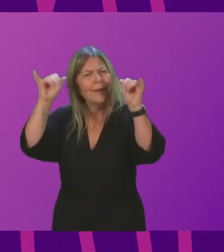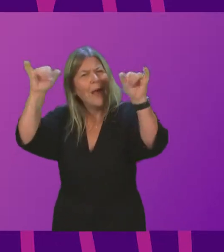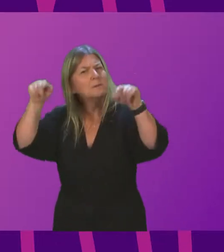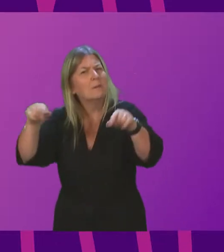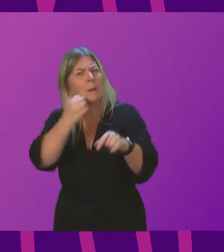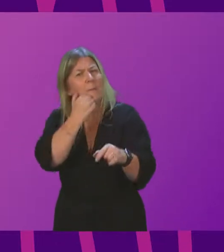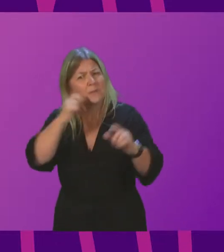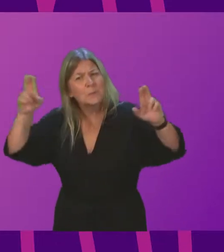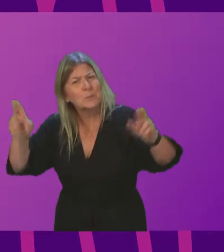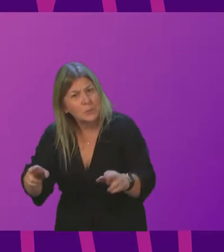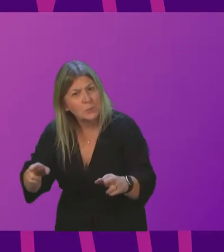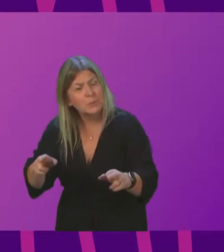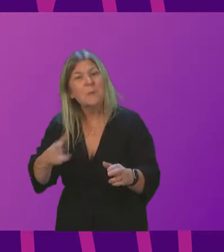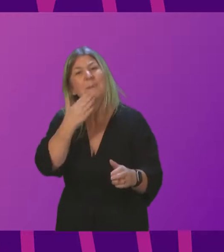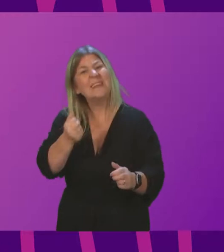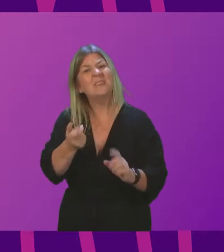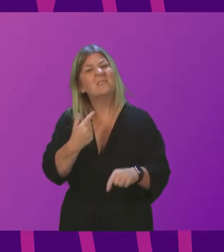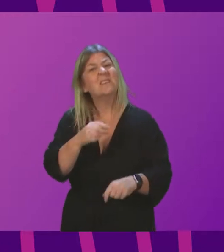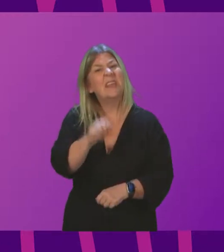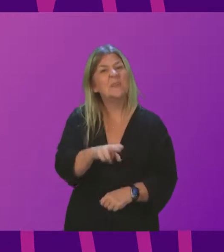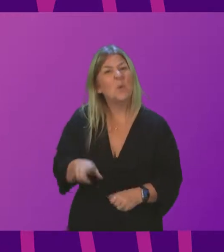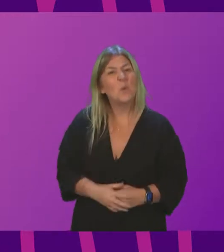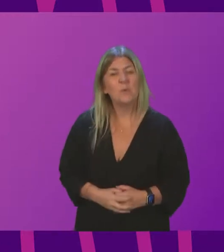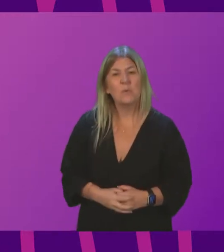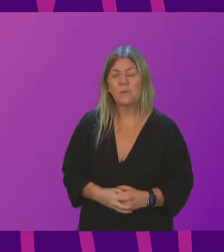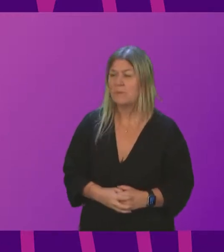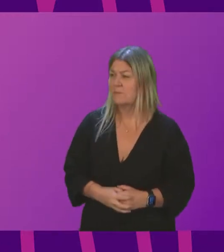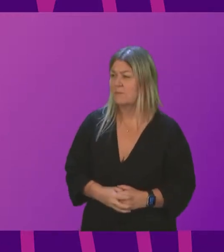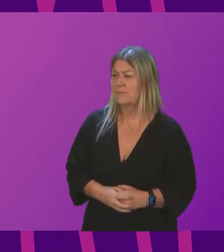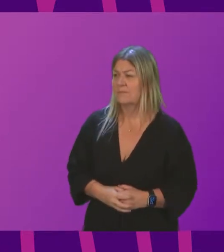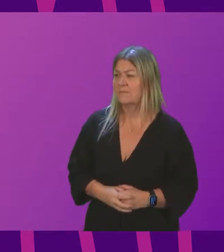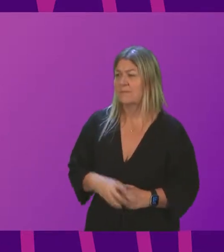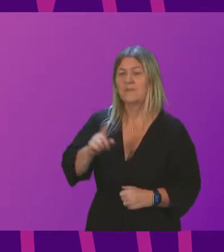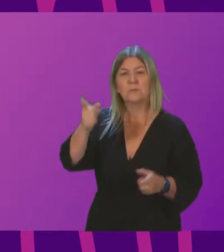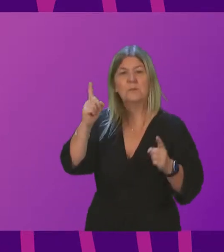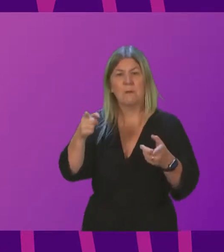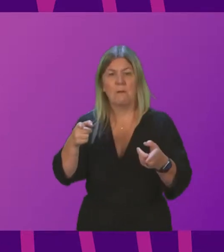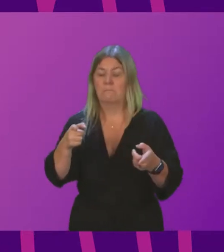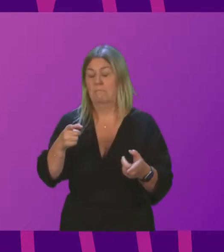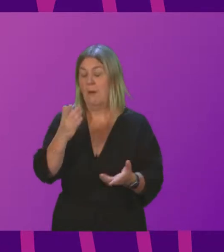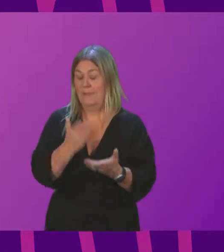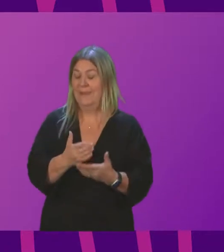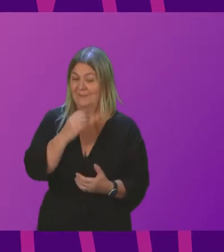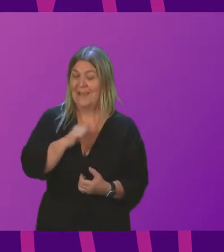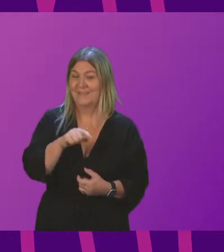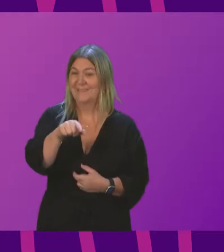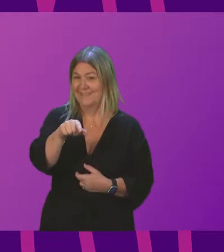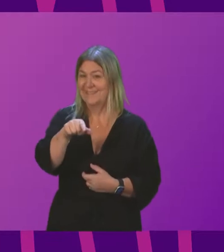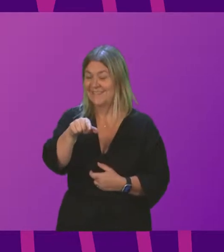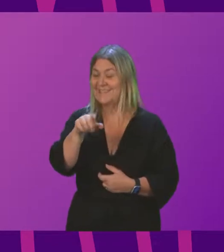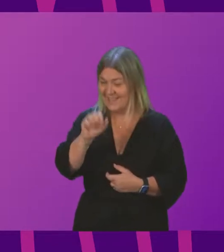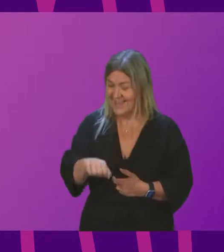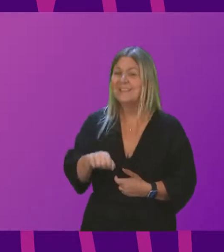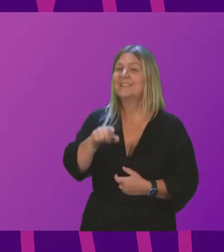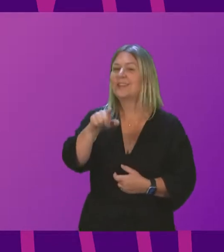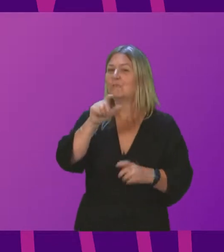no, First Minister? First Minister. I think our agriculture sector is being used as a scapegoat but not by this Government. It's been used as